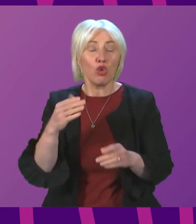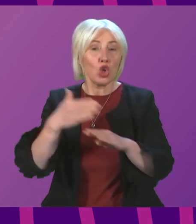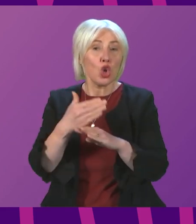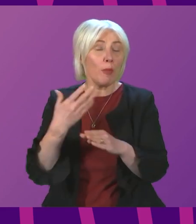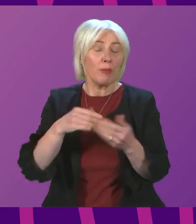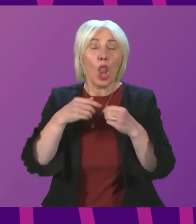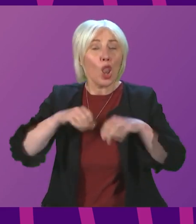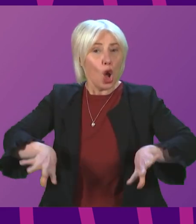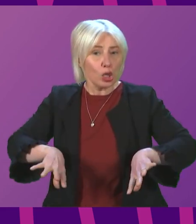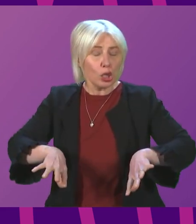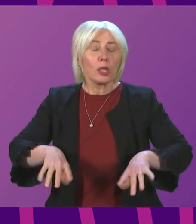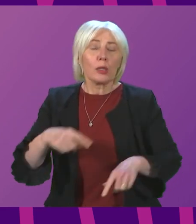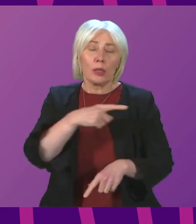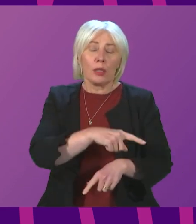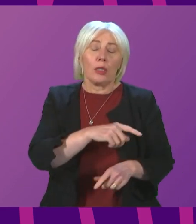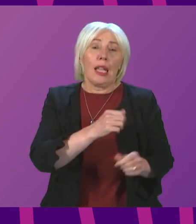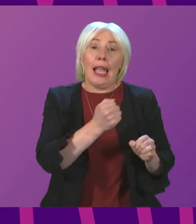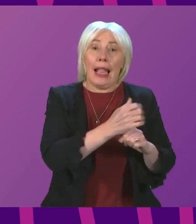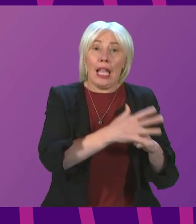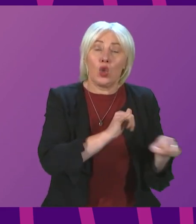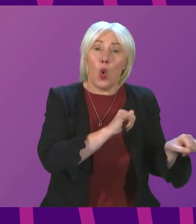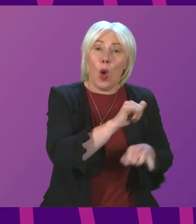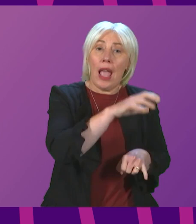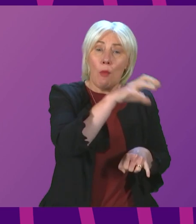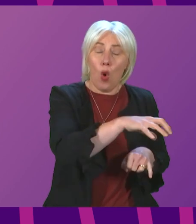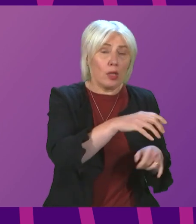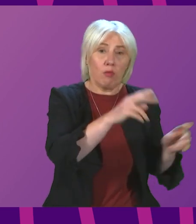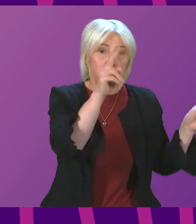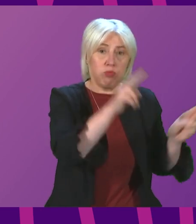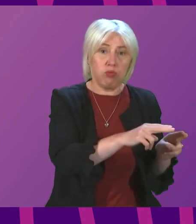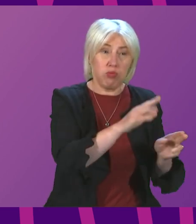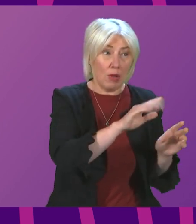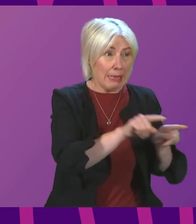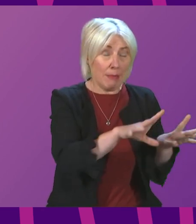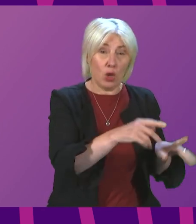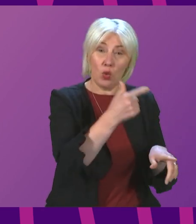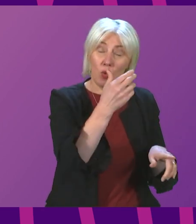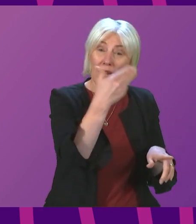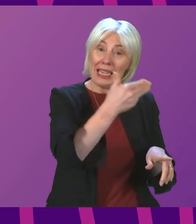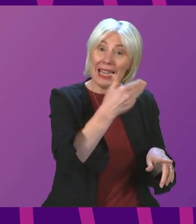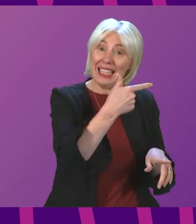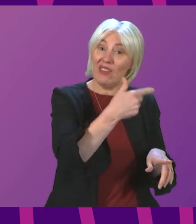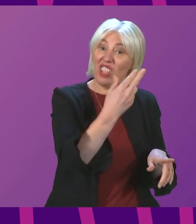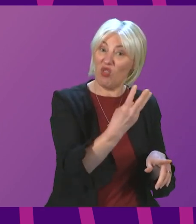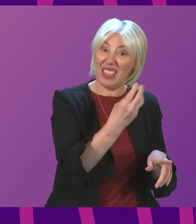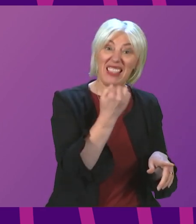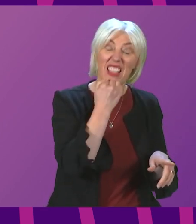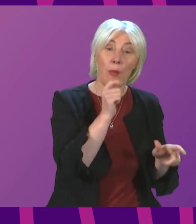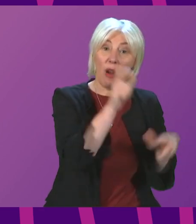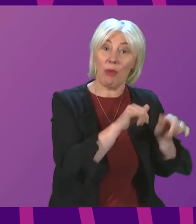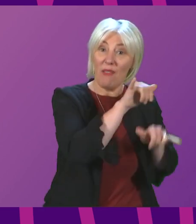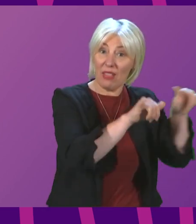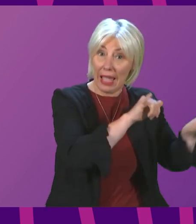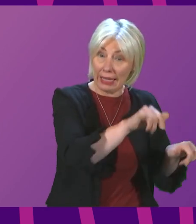In Glasgow, it reports that passenger numbers are equivalent to what they were in 1973. Does the First Minister agree that connectivity